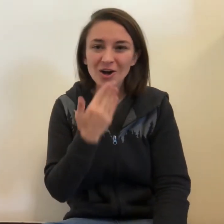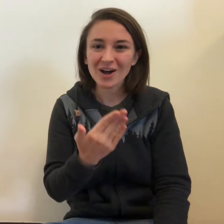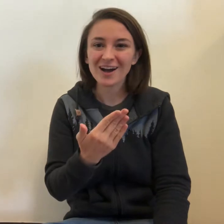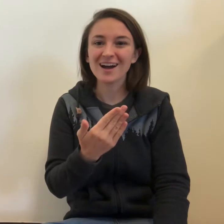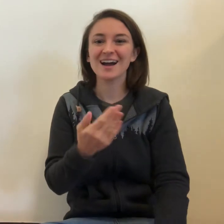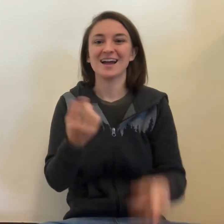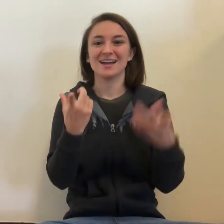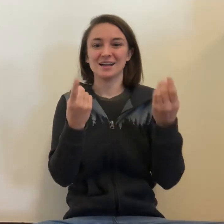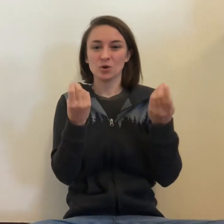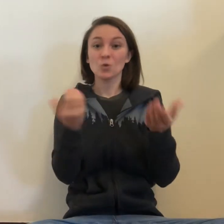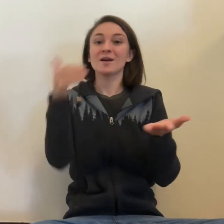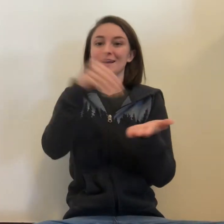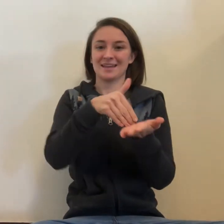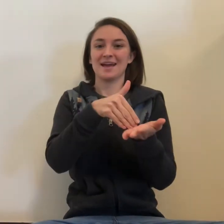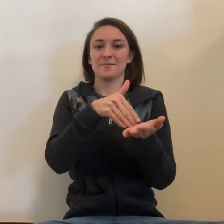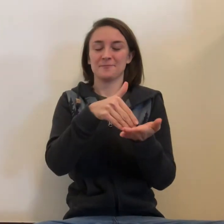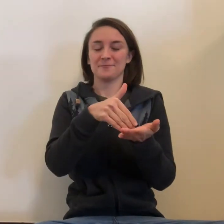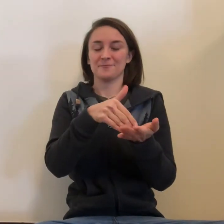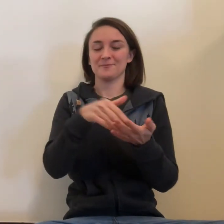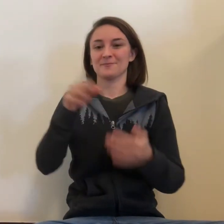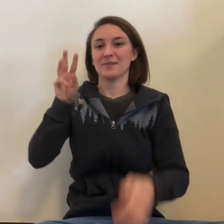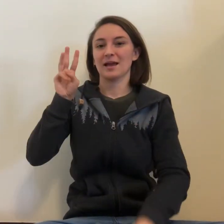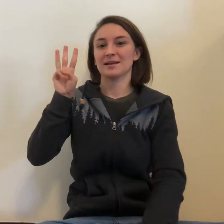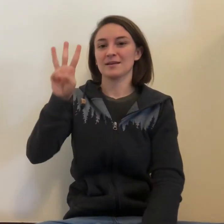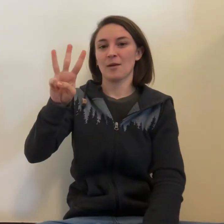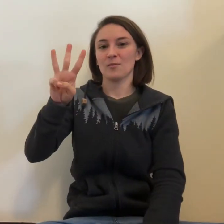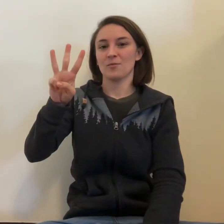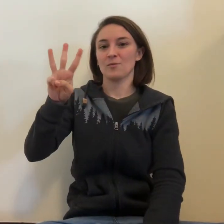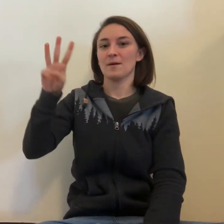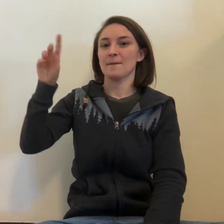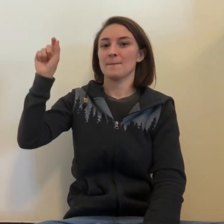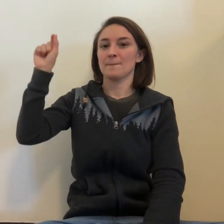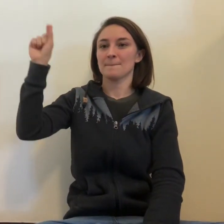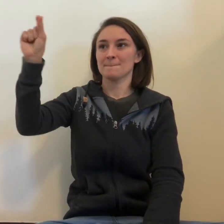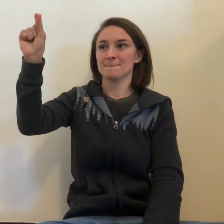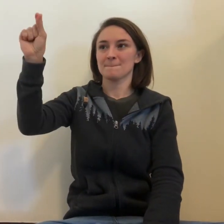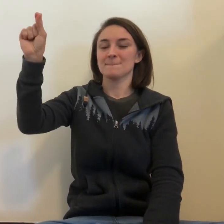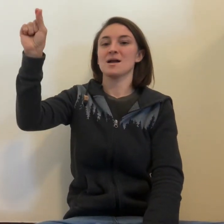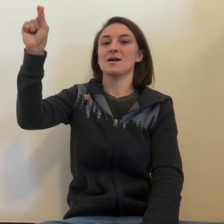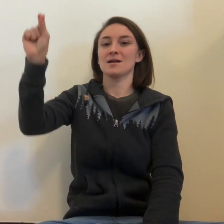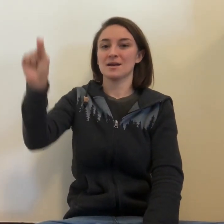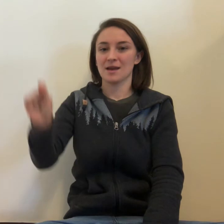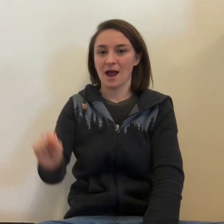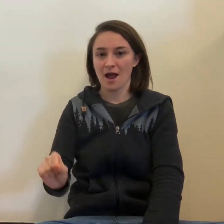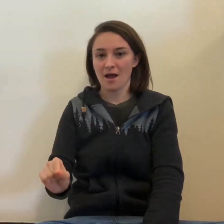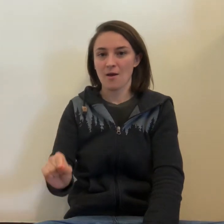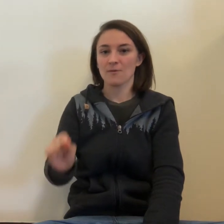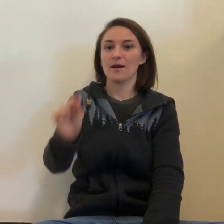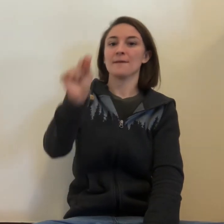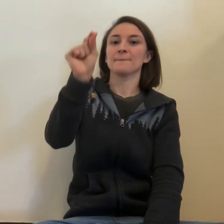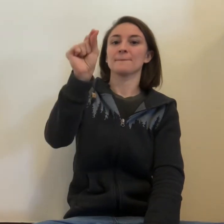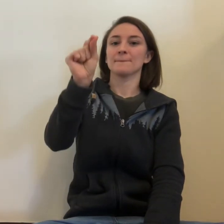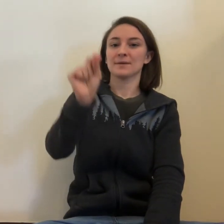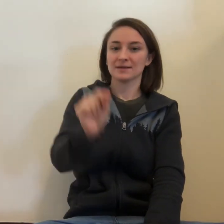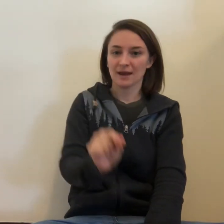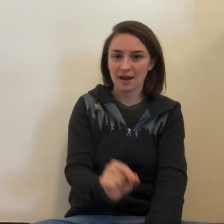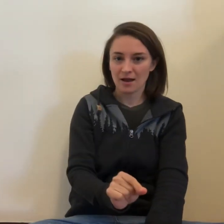Good. Let's do that again. W at the top. Down, up, down,